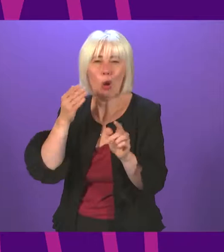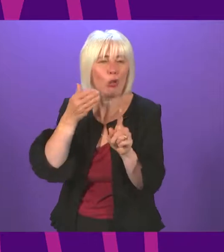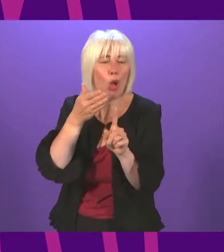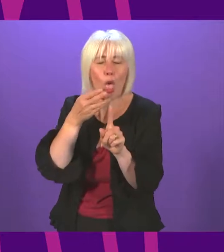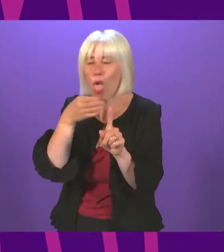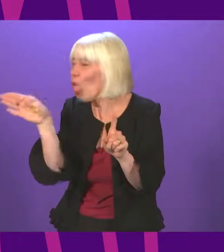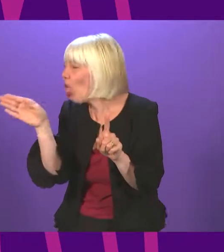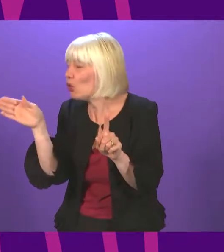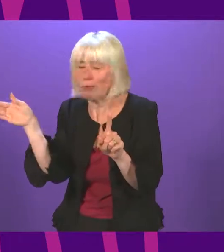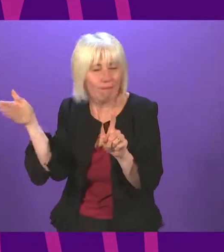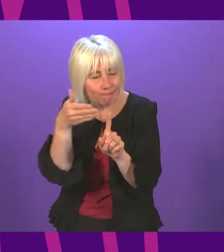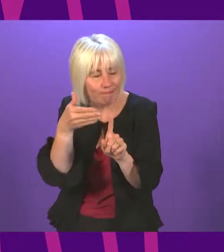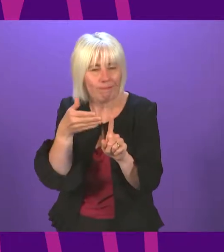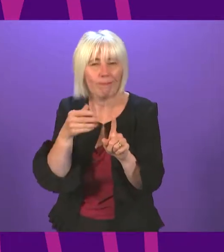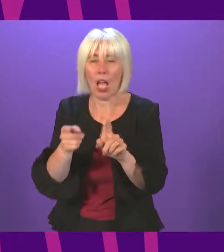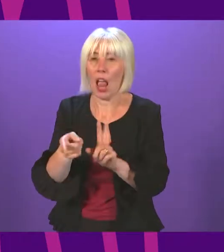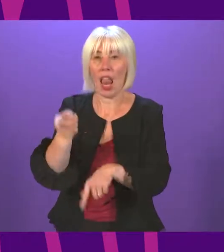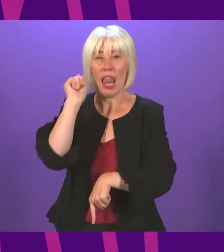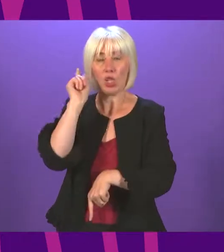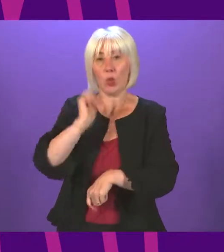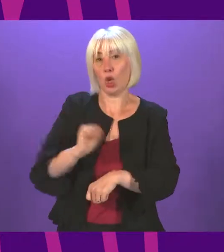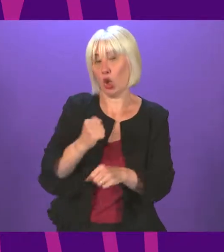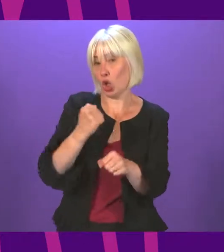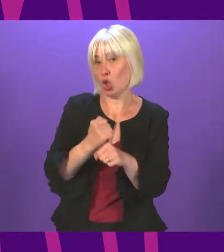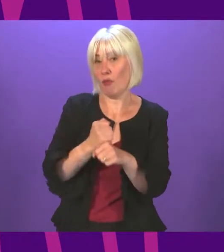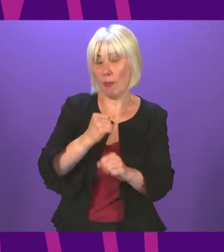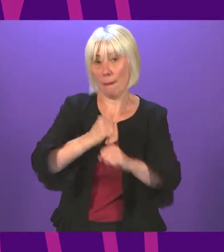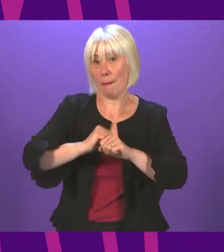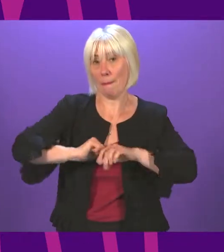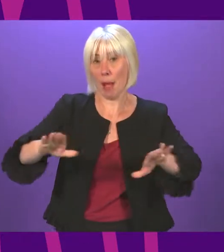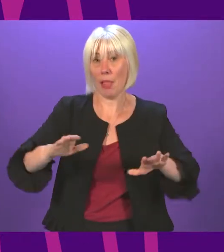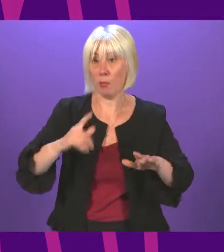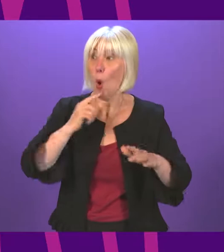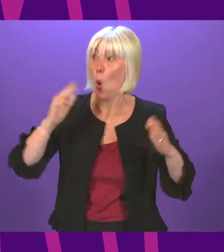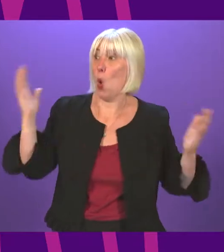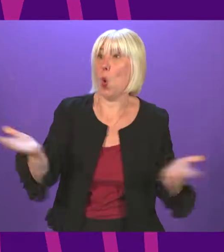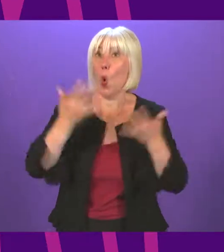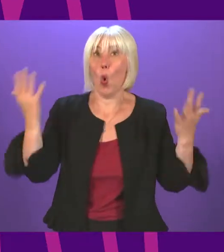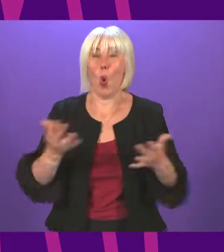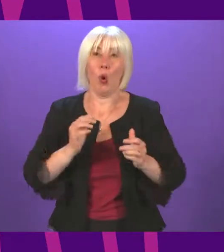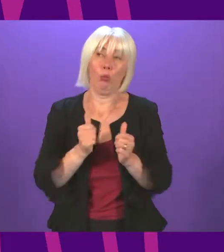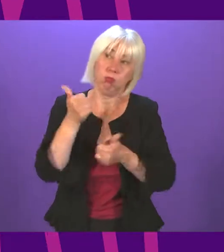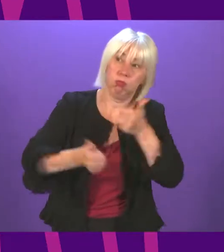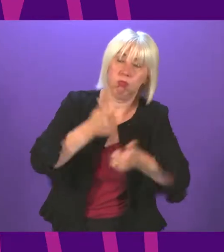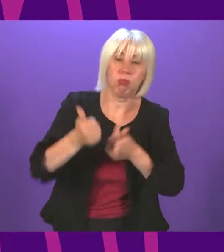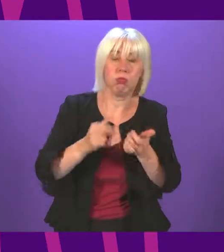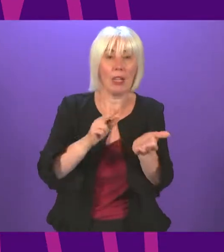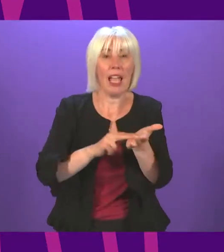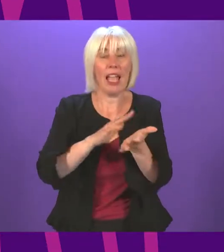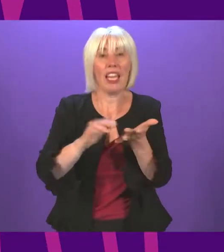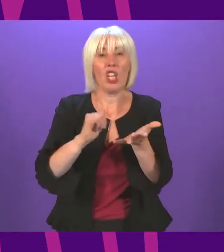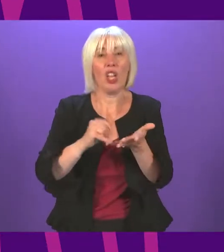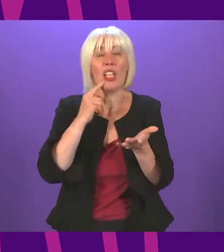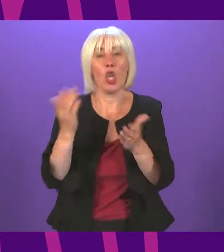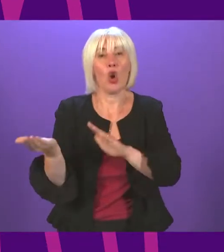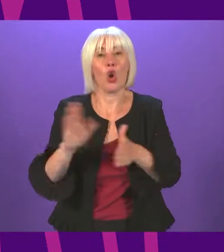record. Deputy presiding officer, last week the Scottish government published its much hype and much called for NHS recovery plan.